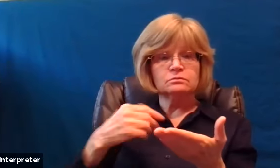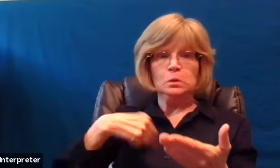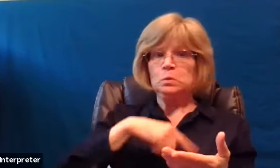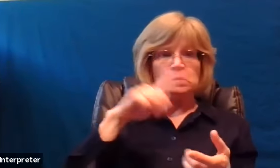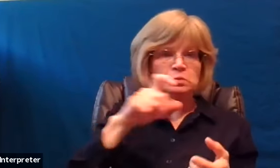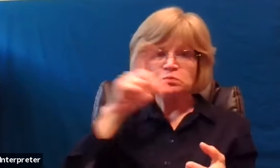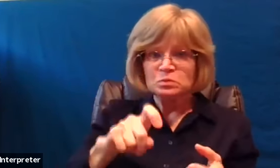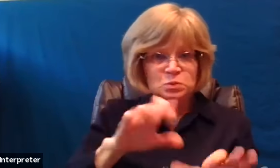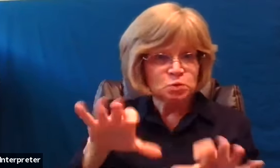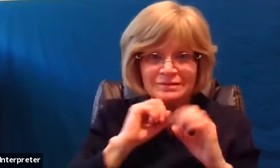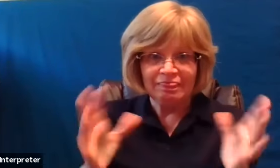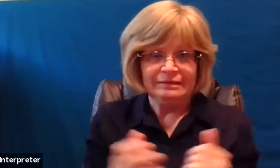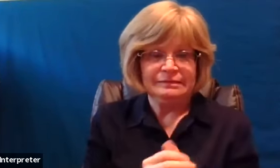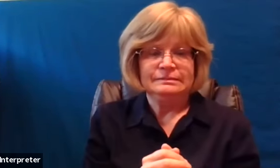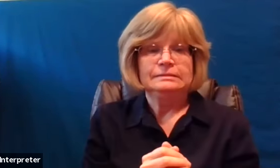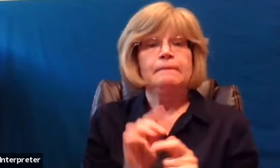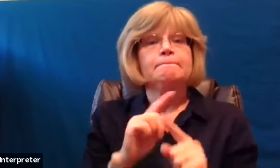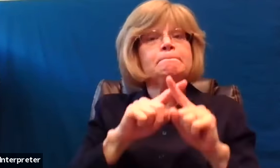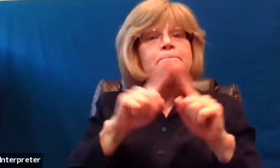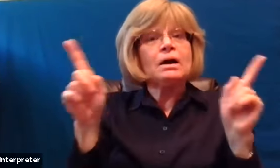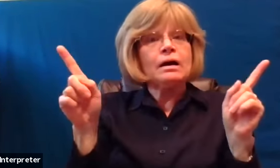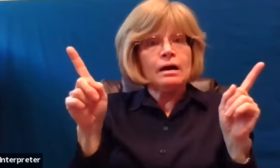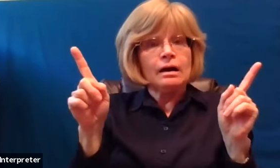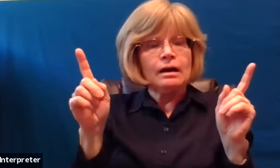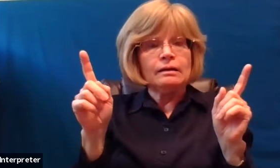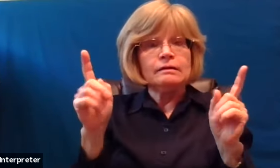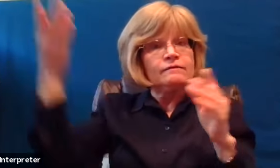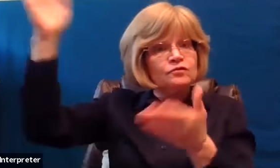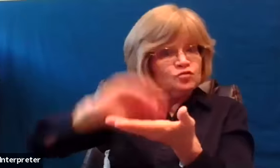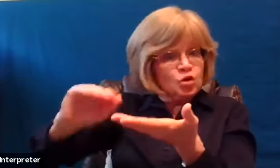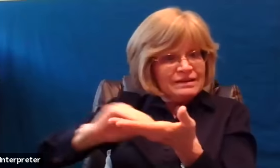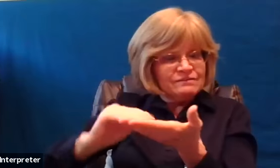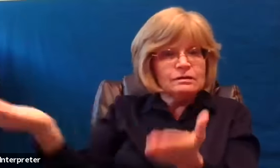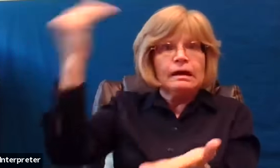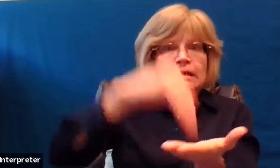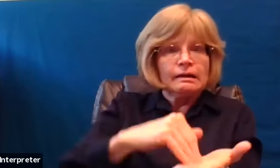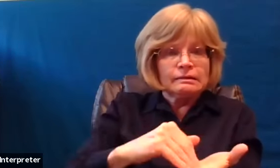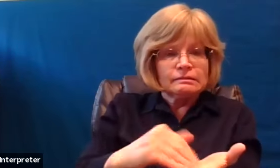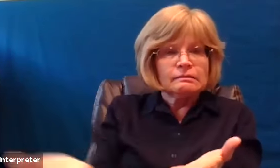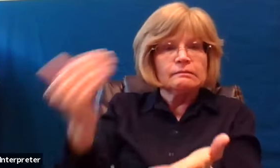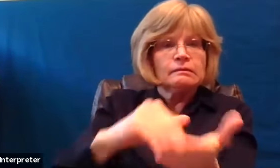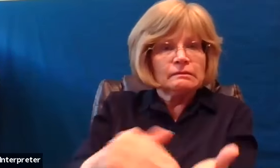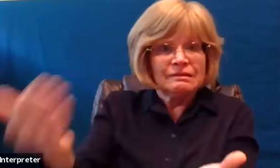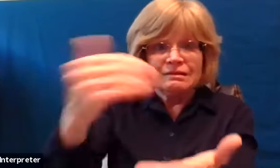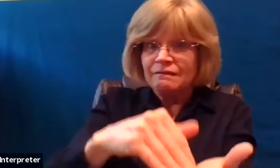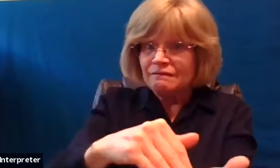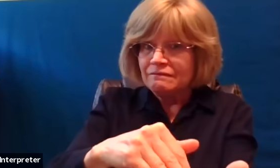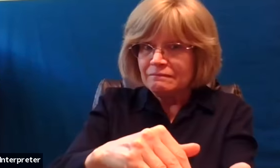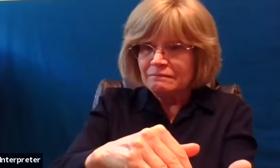remaining in that forgiven state has a condition one big condition our